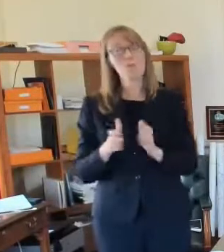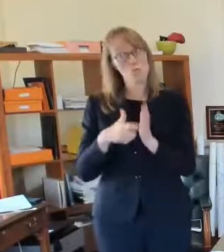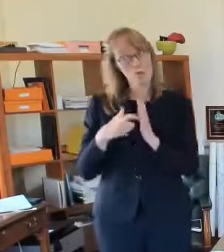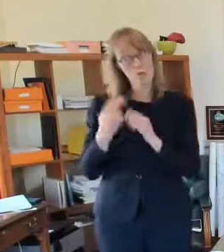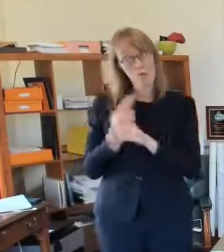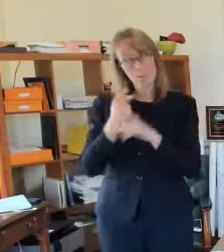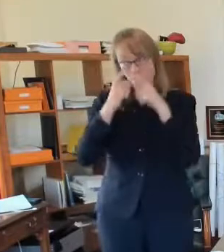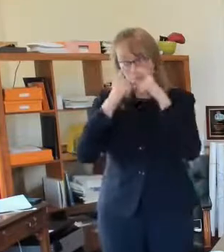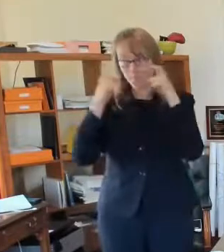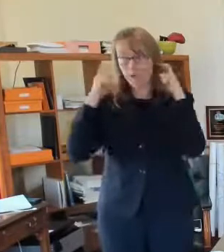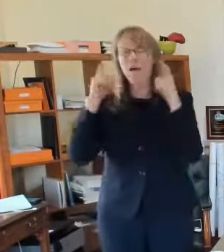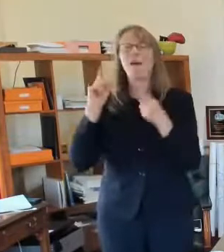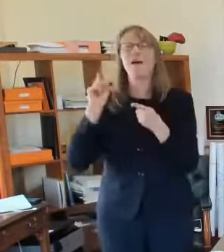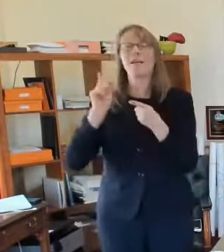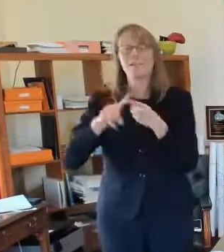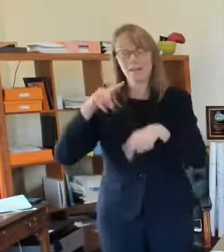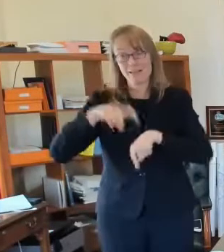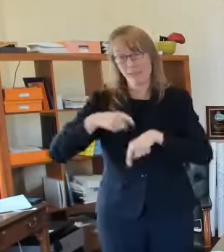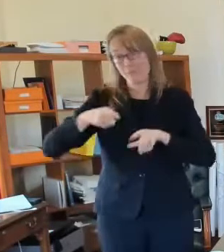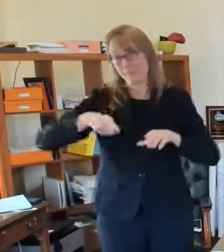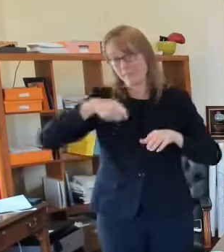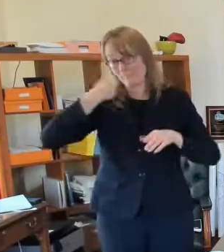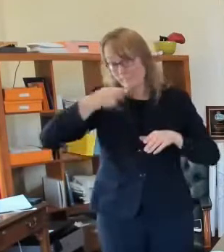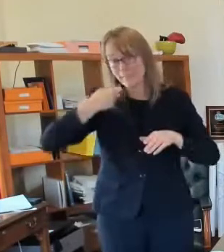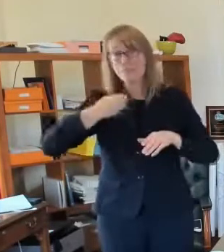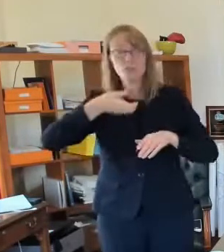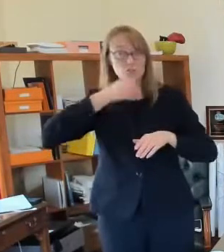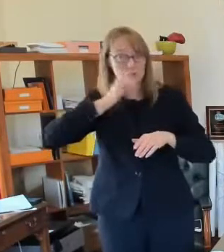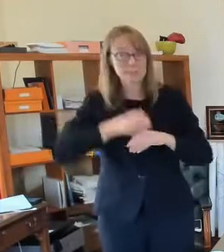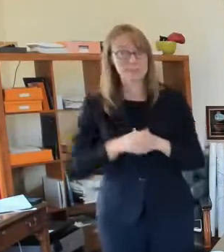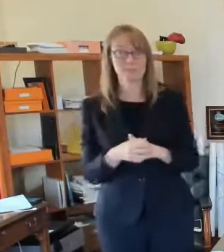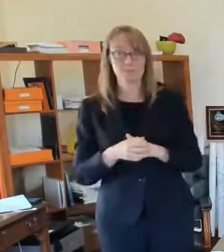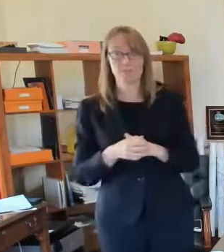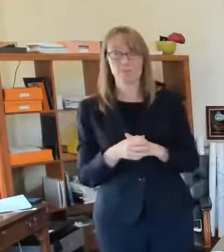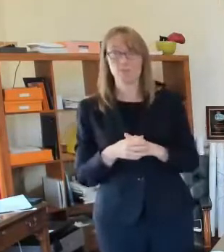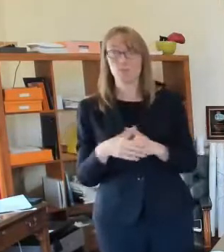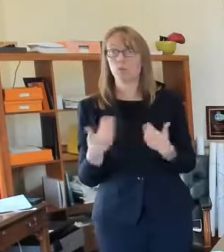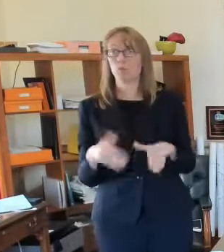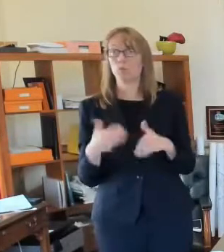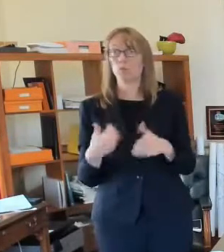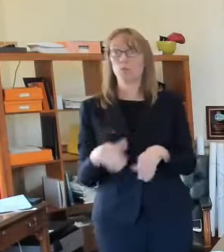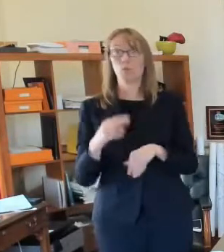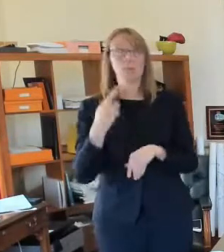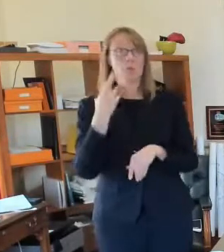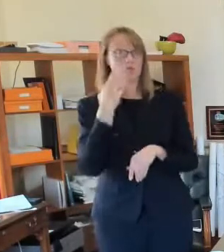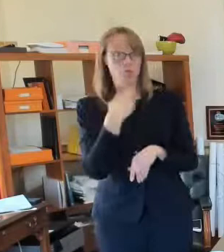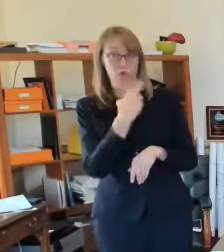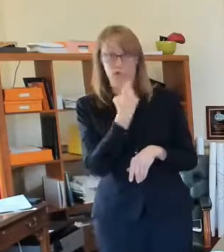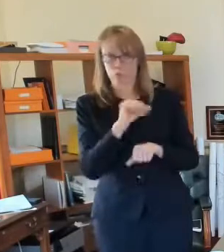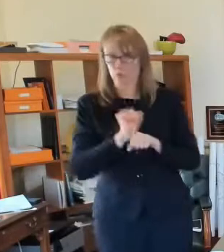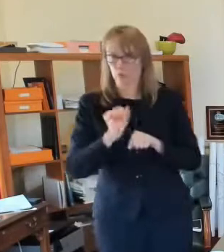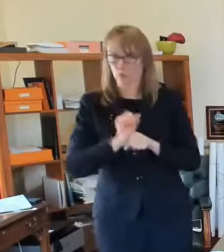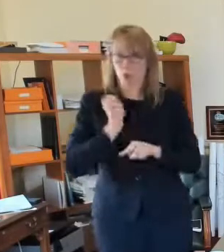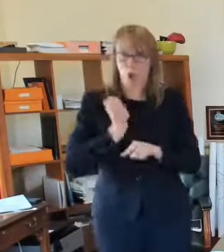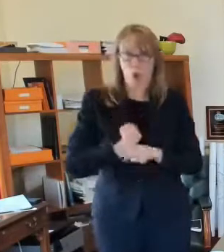they've gone to a lot of trouble a lot of expense i should say in terms of